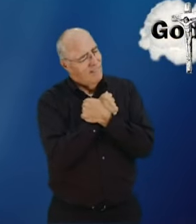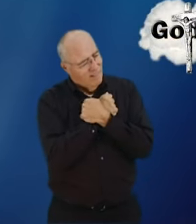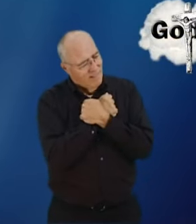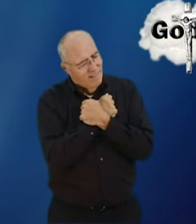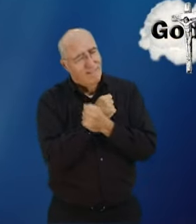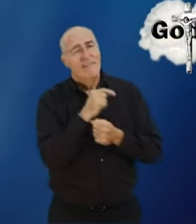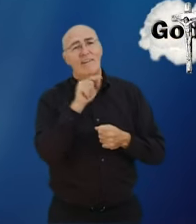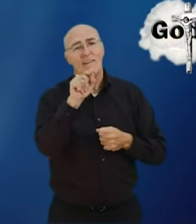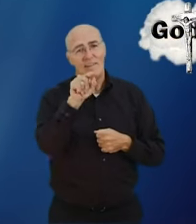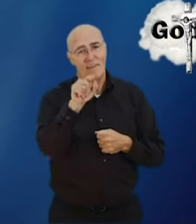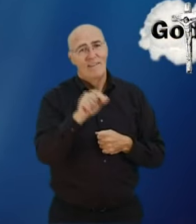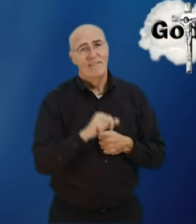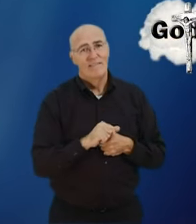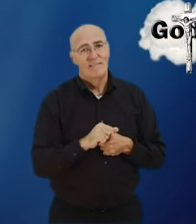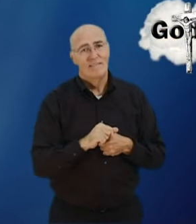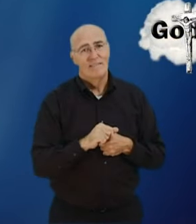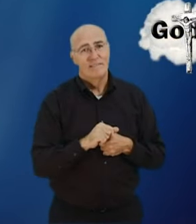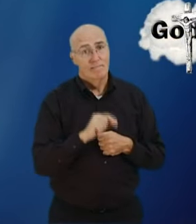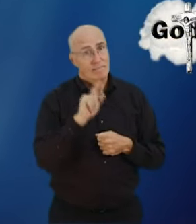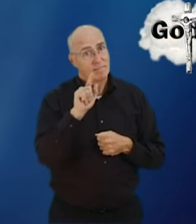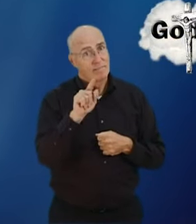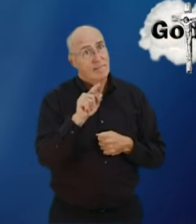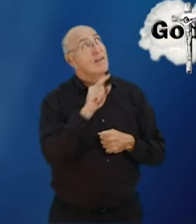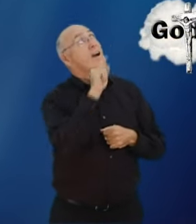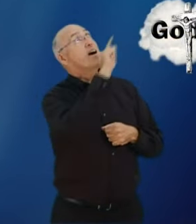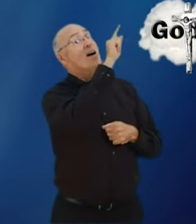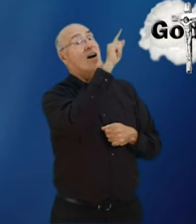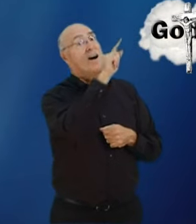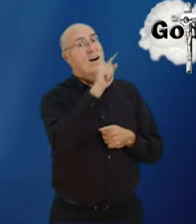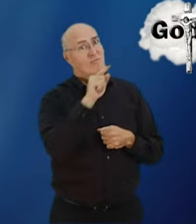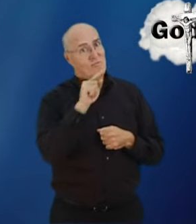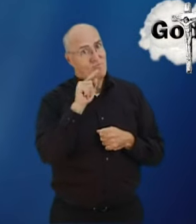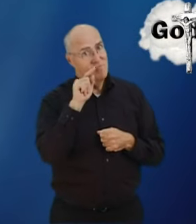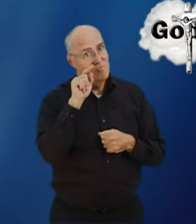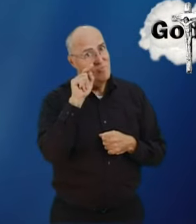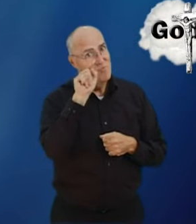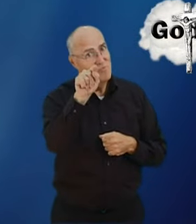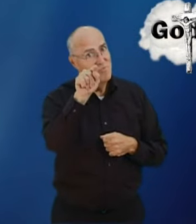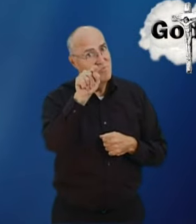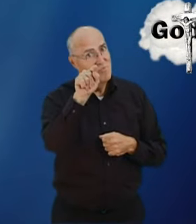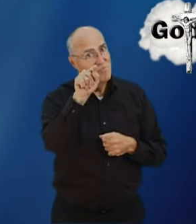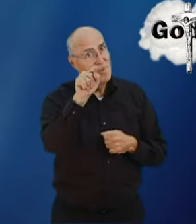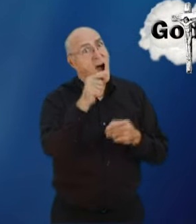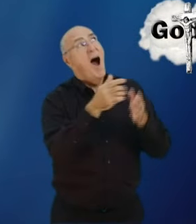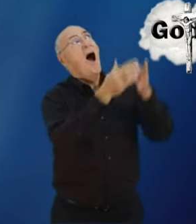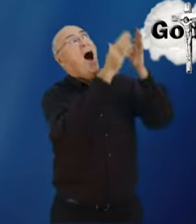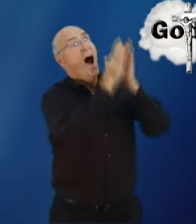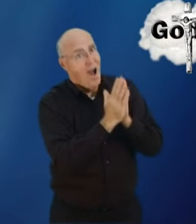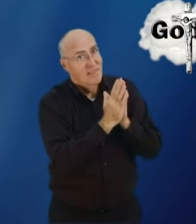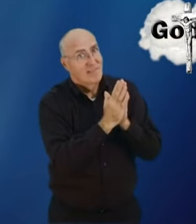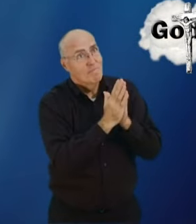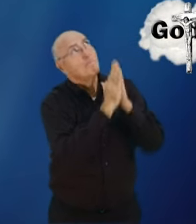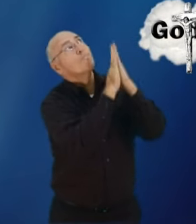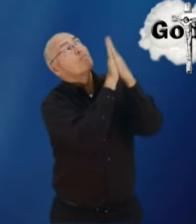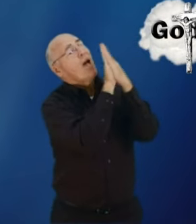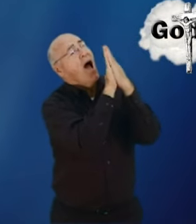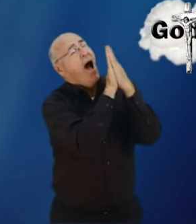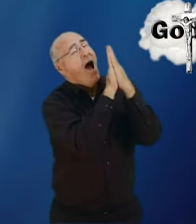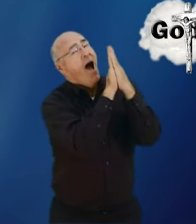with God and God does love you now listen you do